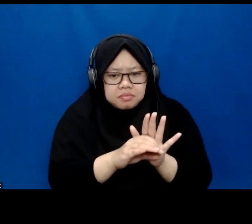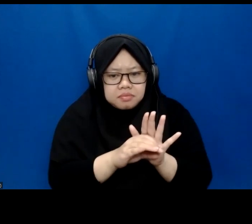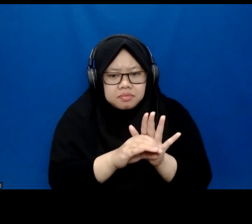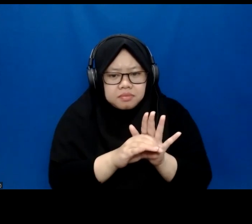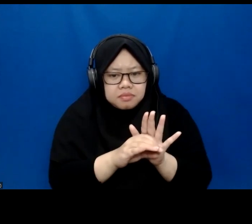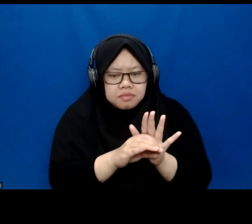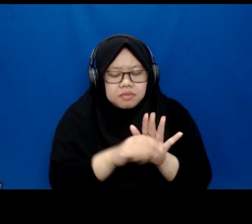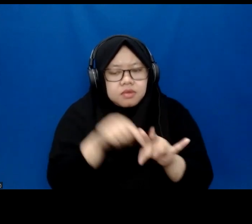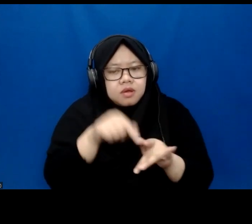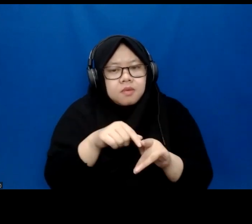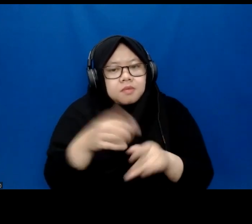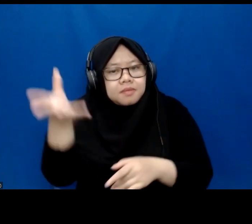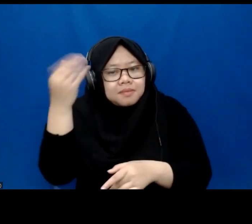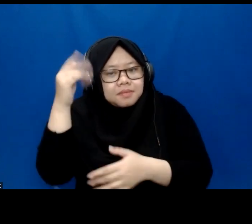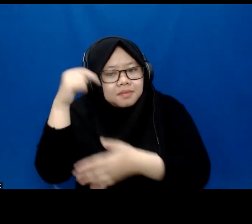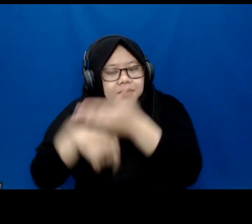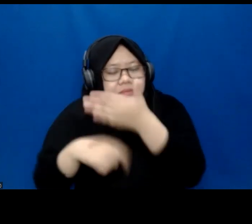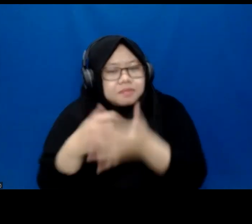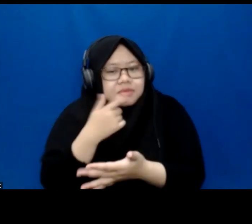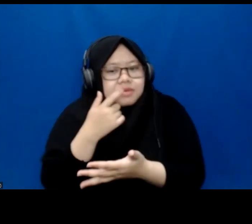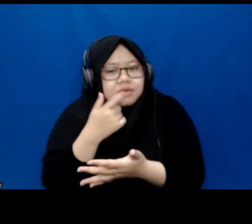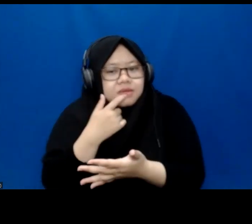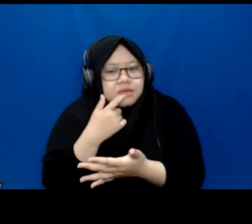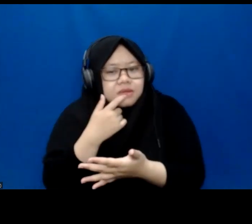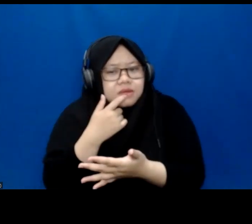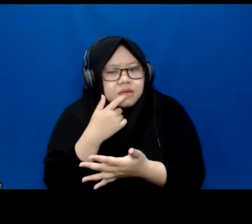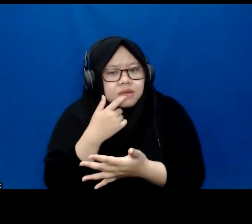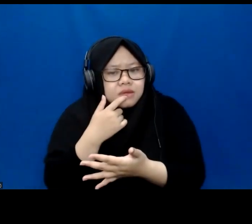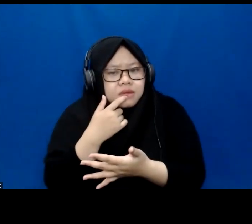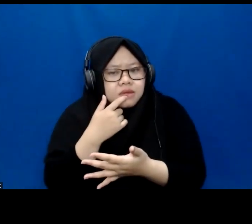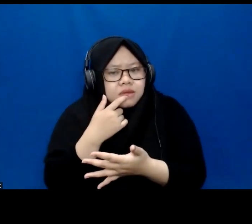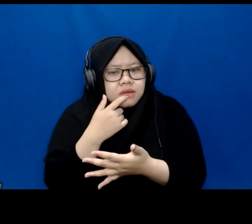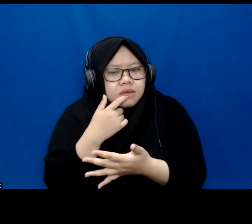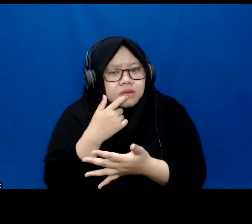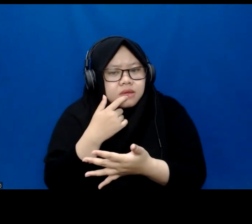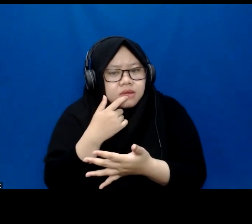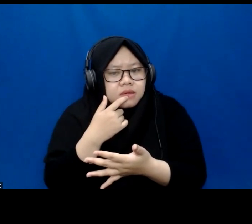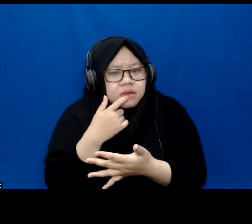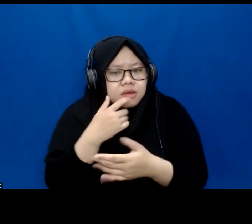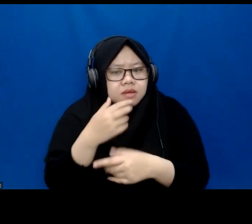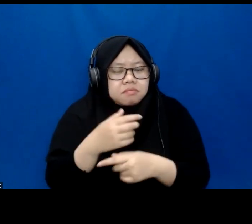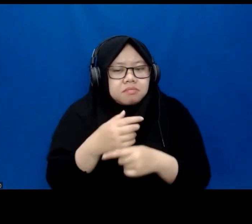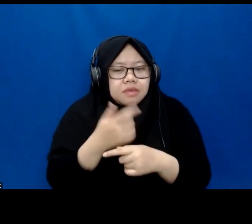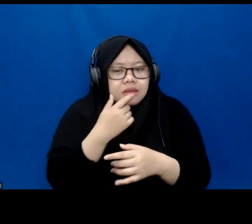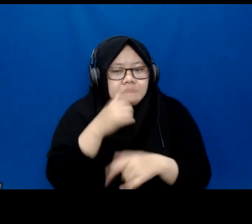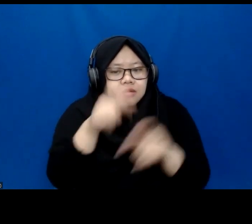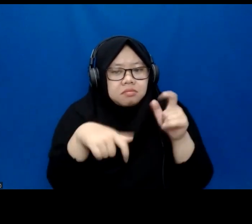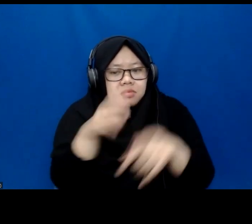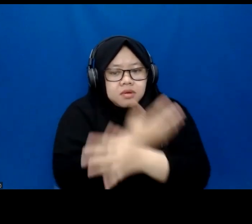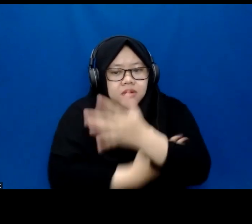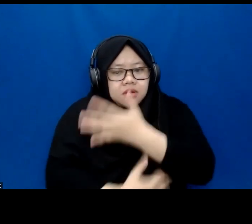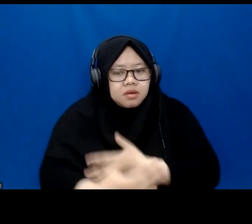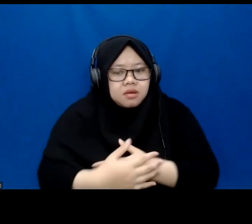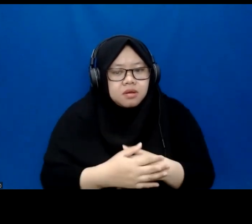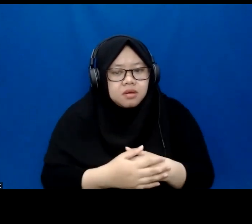understand more of this superpower of people with disabilities, the blind people